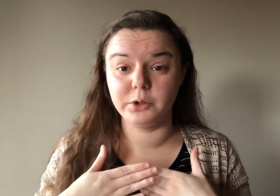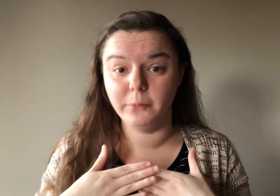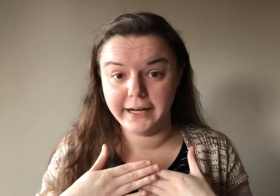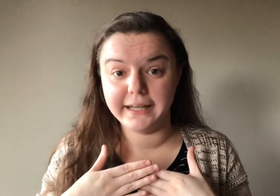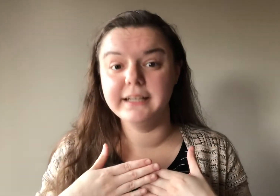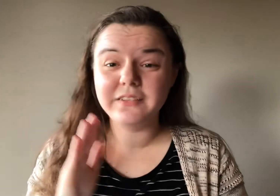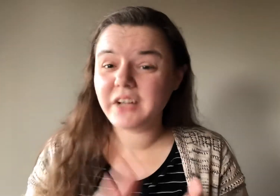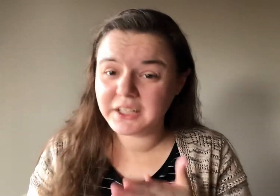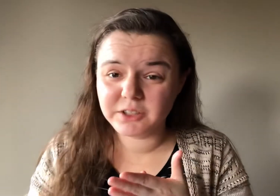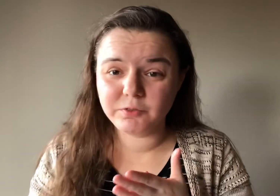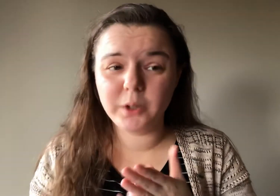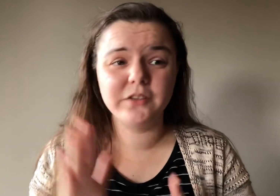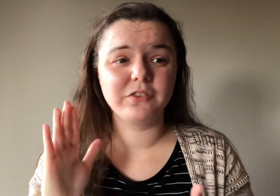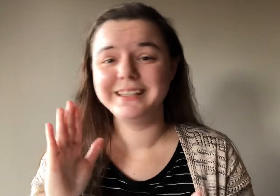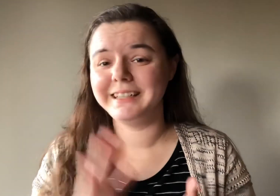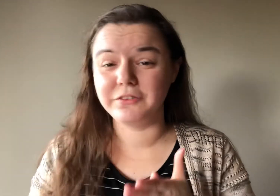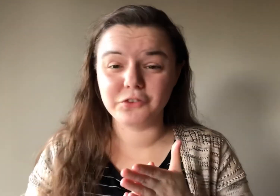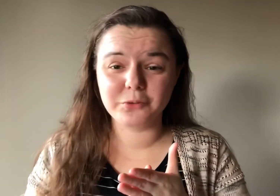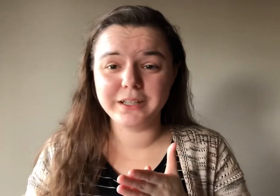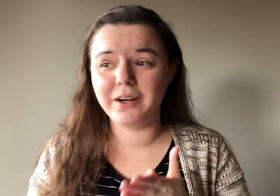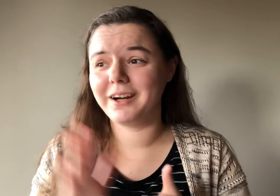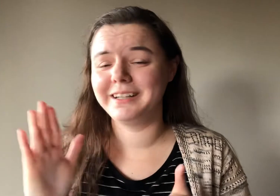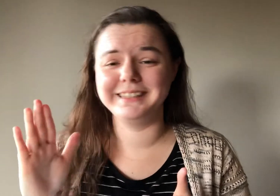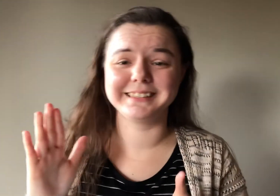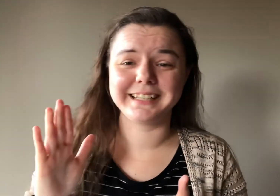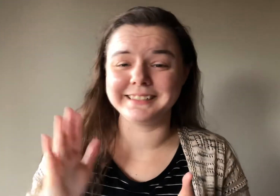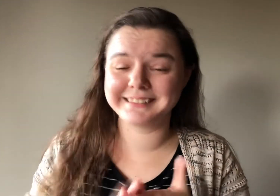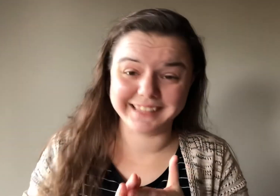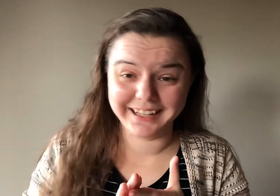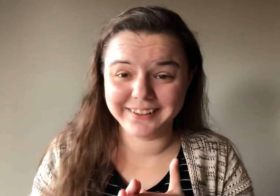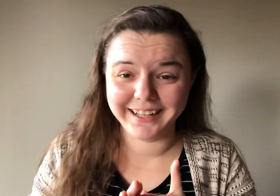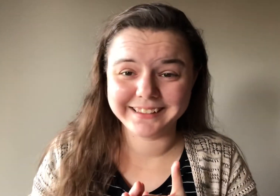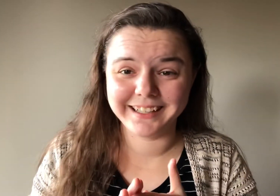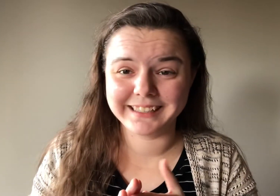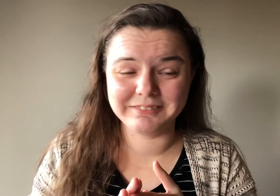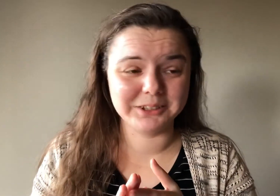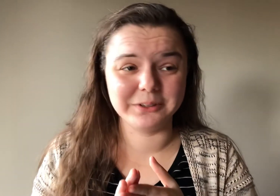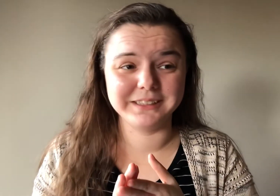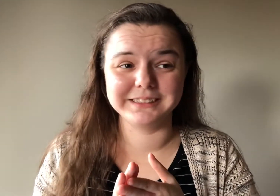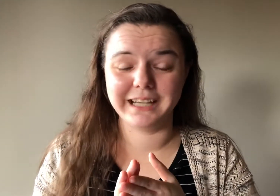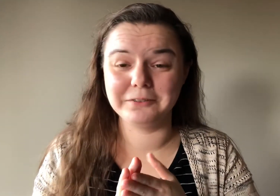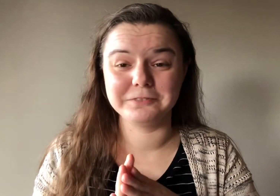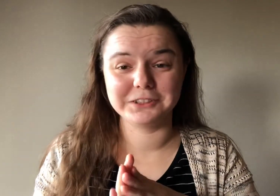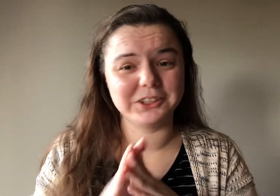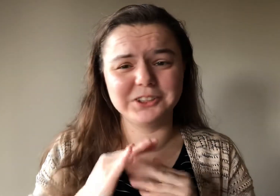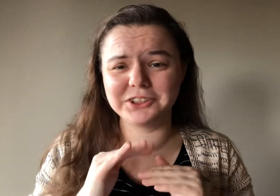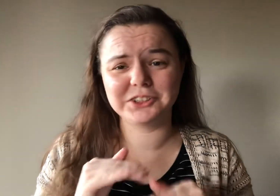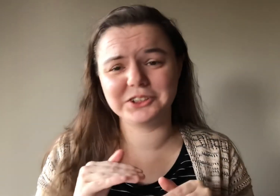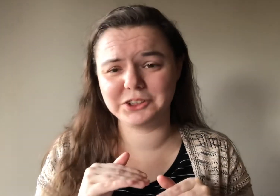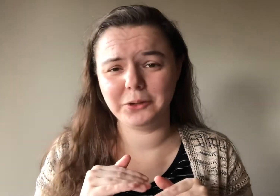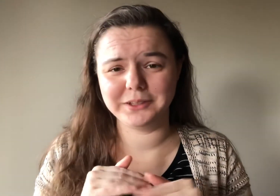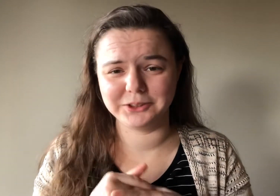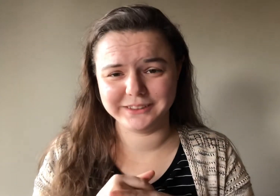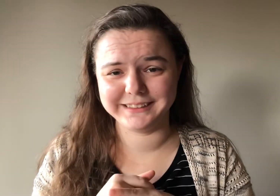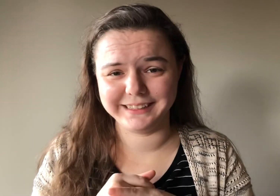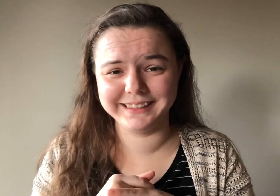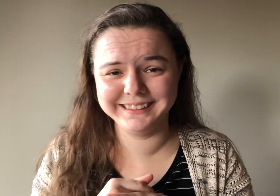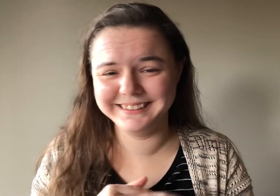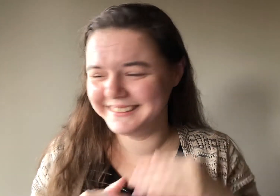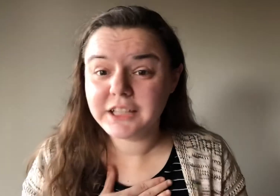away. He's got a good voice. He's a sweetheart. He's, like, a style icon, even though his outfits are just so interesting. I